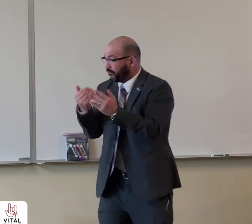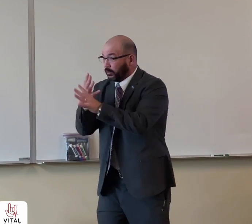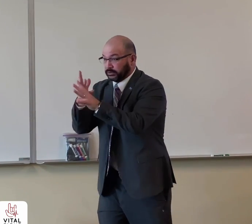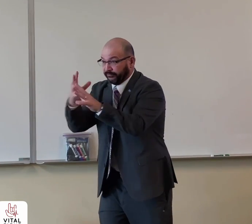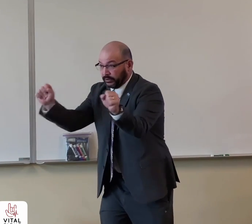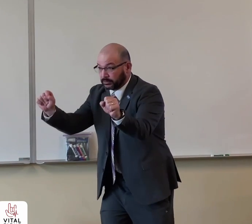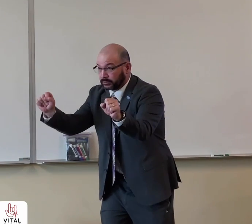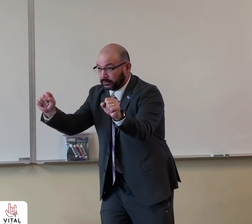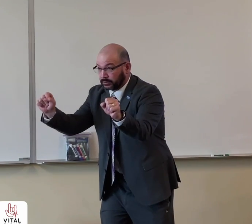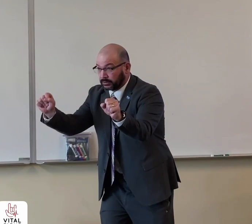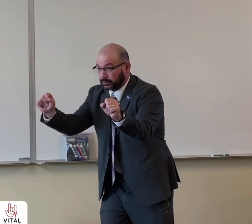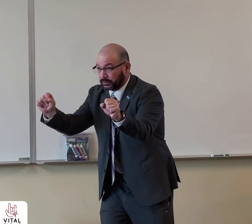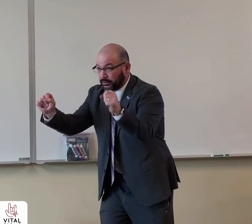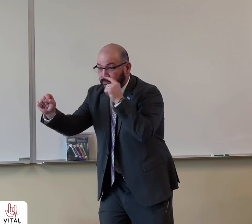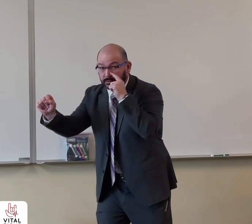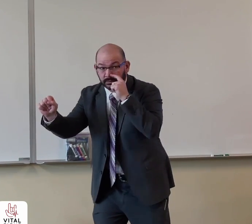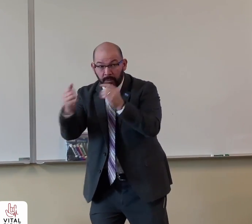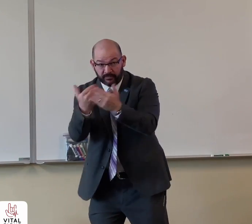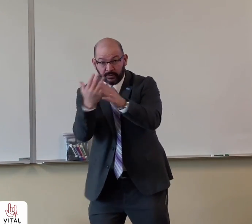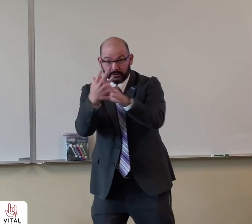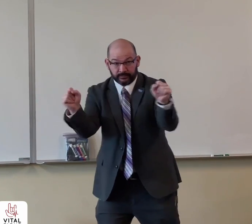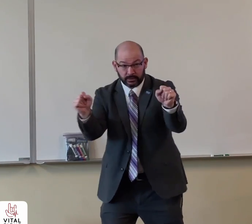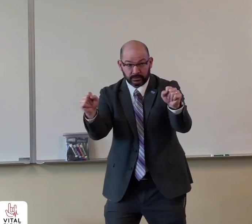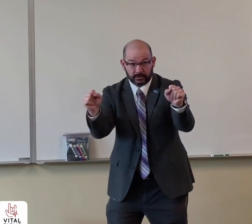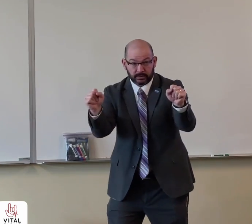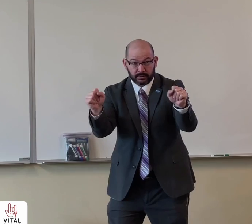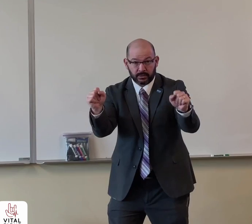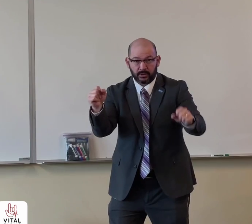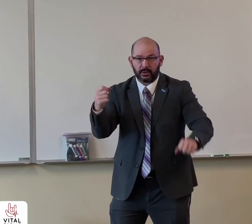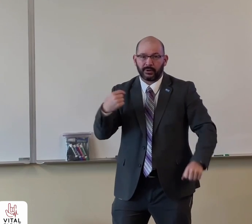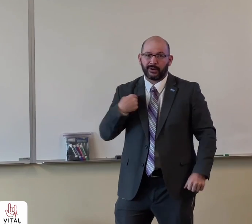Before we were saved, before salvation,